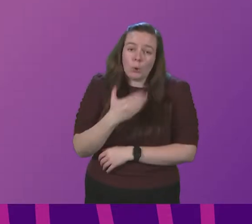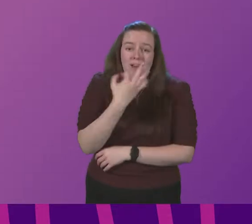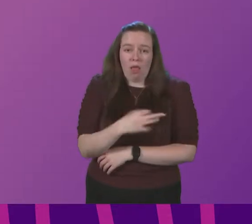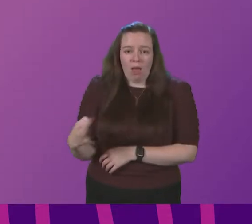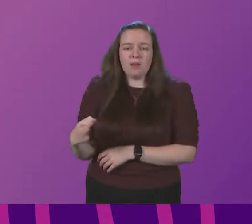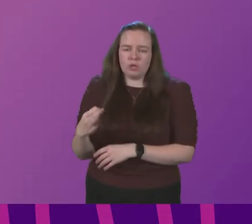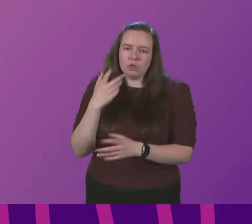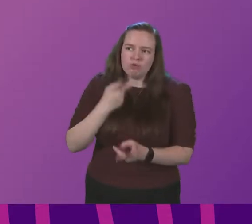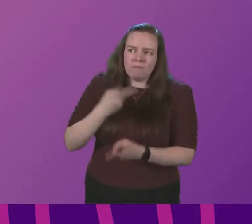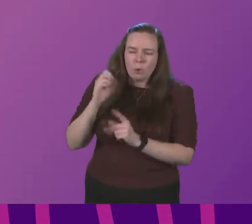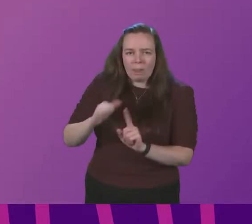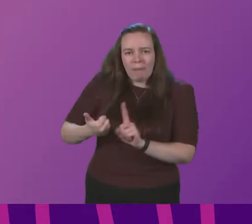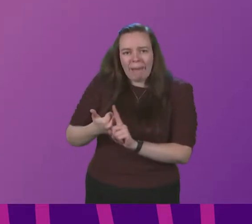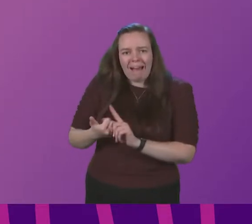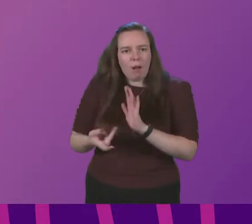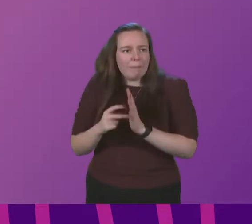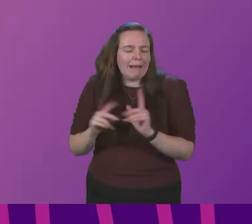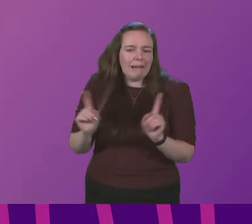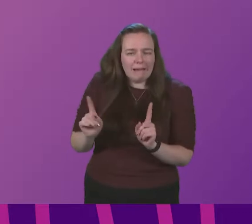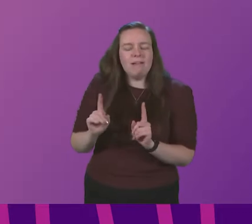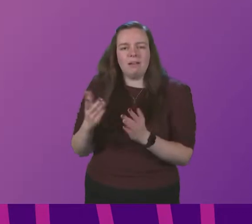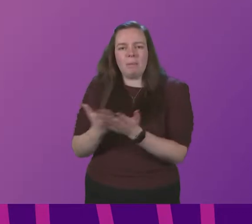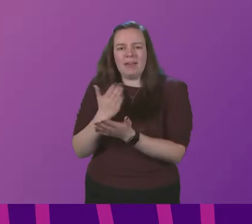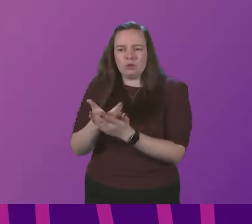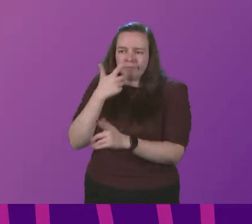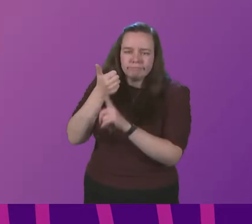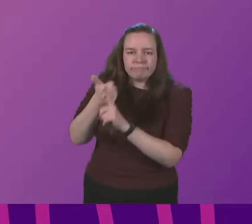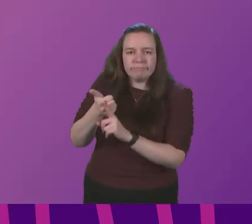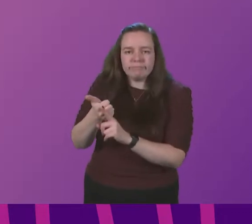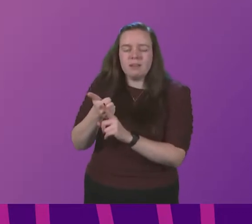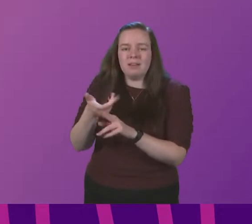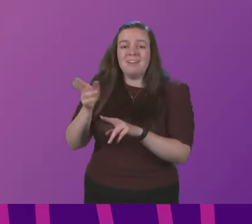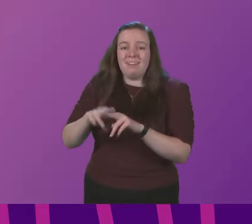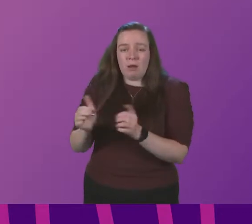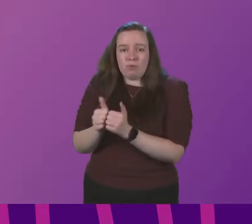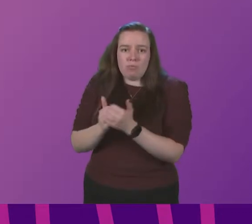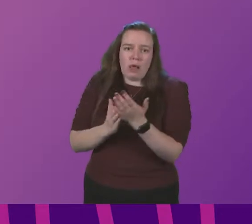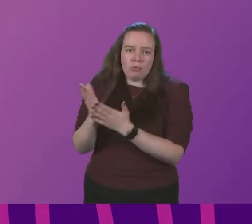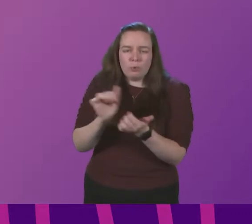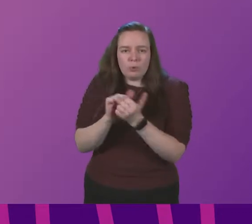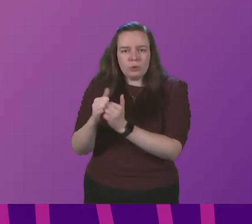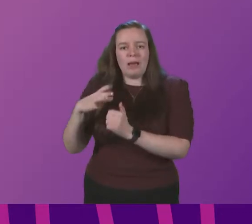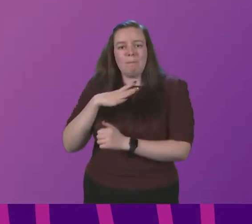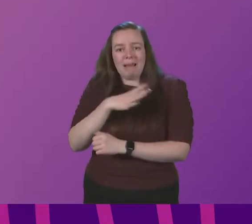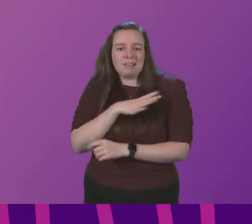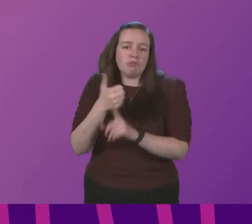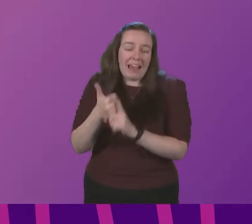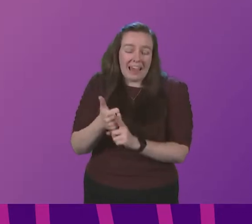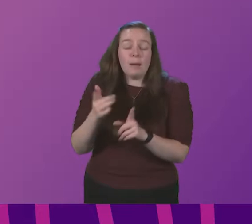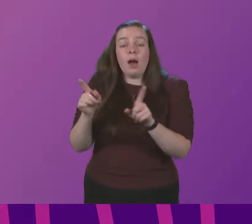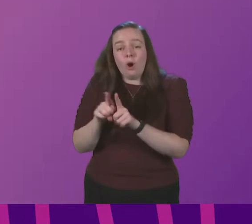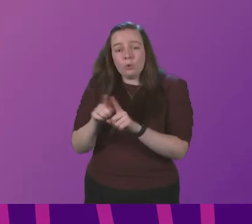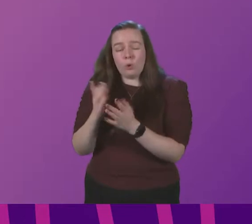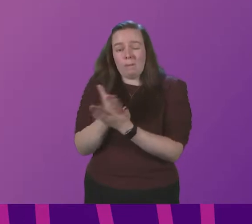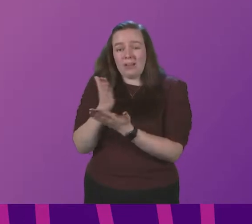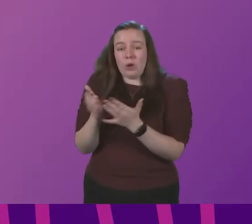their contingency plans and assist in any way possible for instance where appropriate through mutual and military aid but also making sure